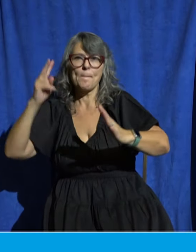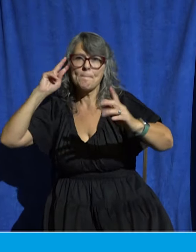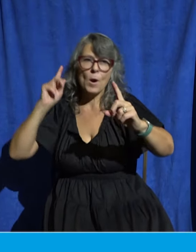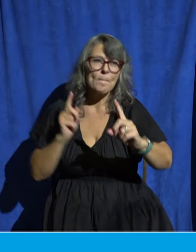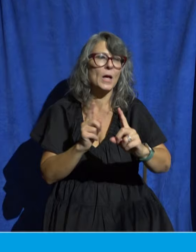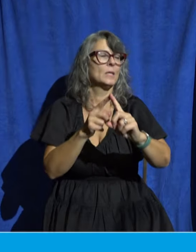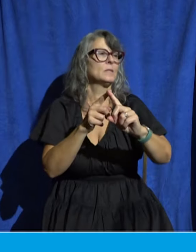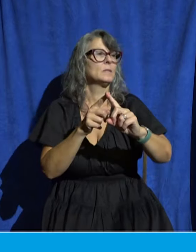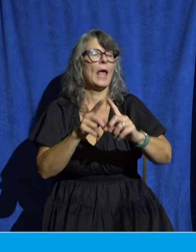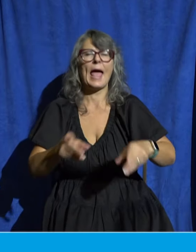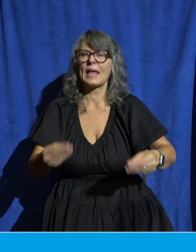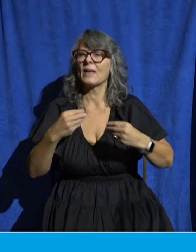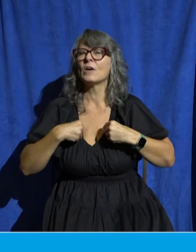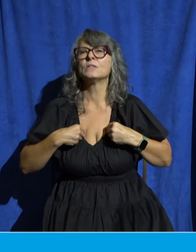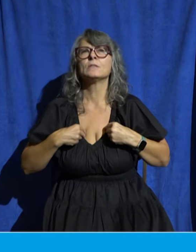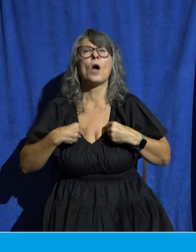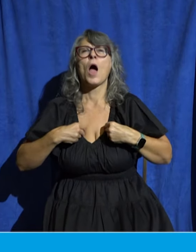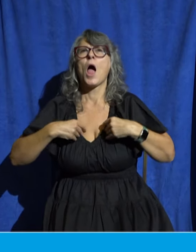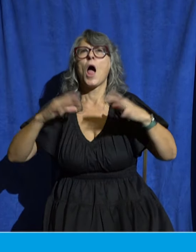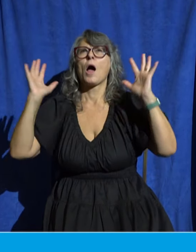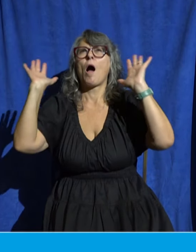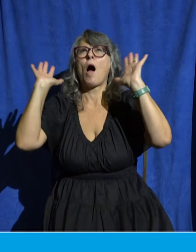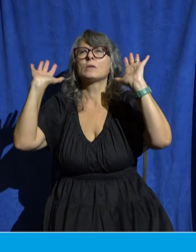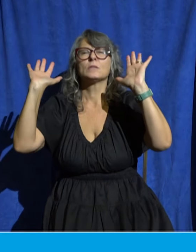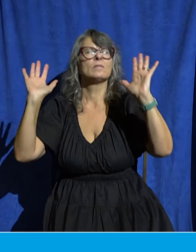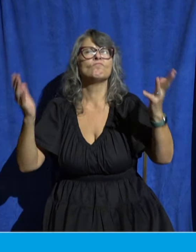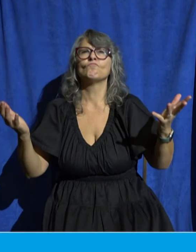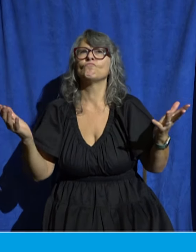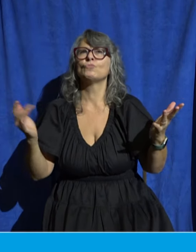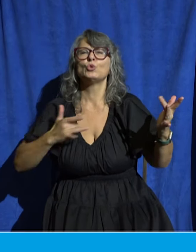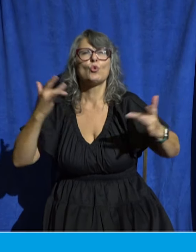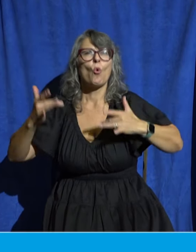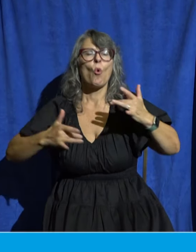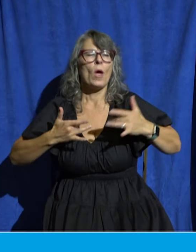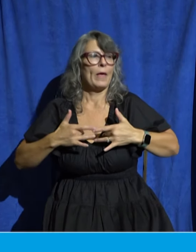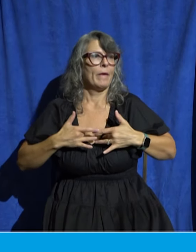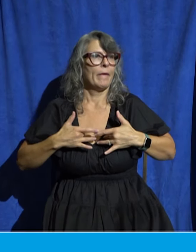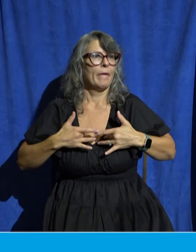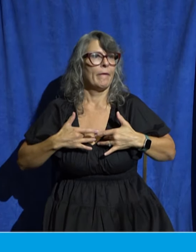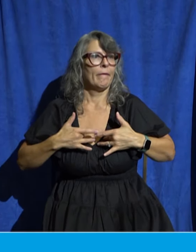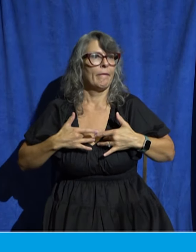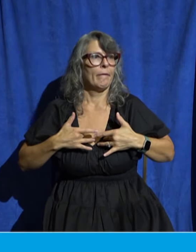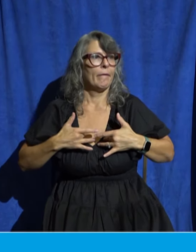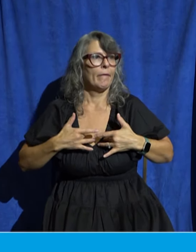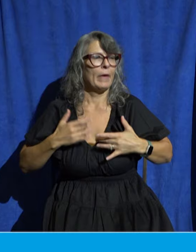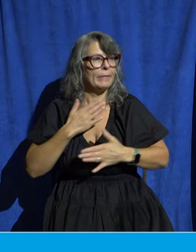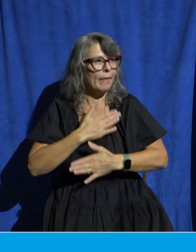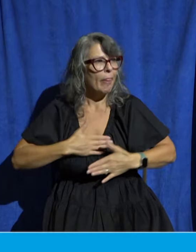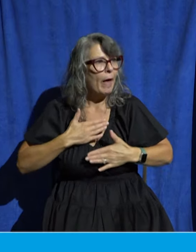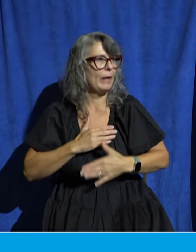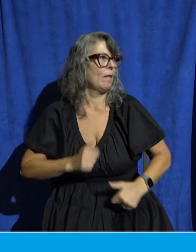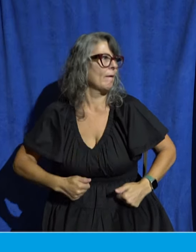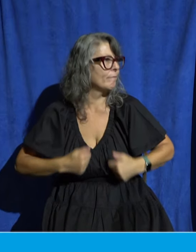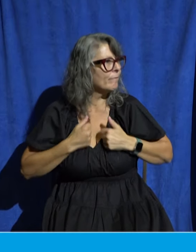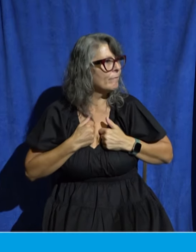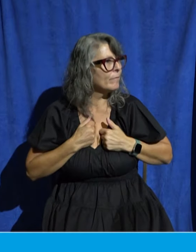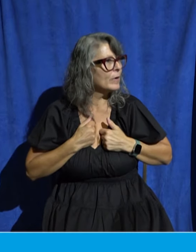when you see the Spirit of God work in and through it it's a better way to live and it's exactly what God has designed you for